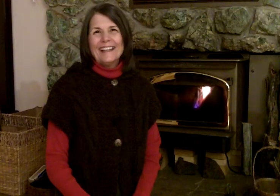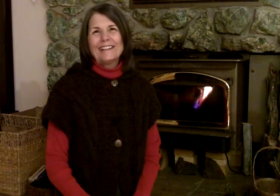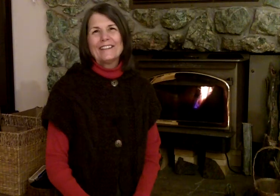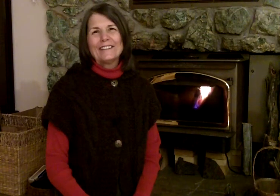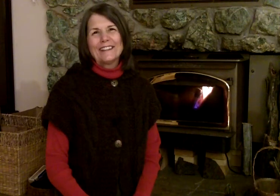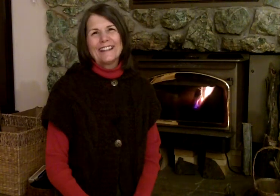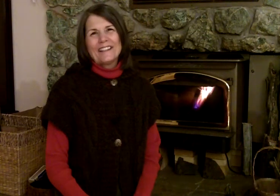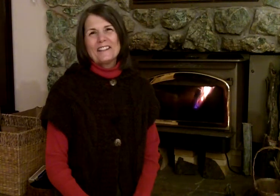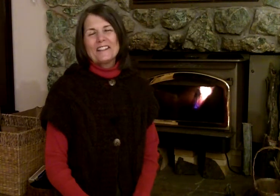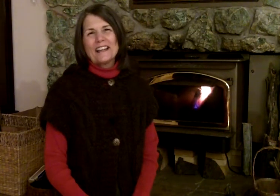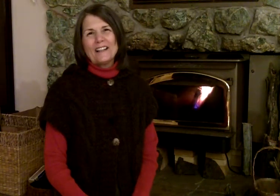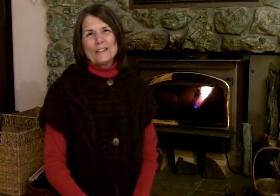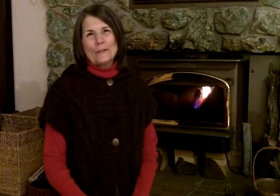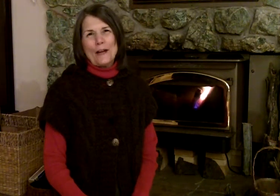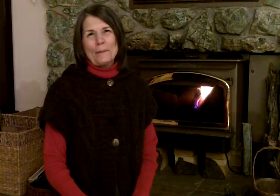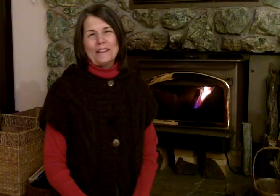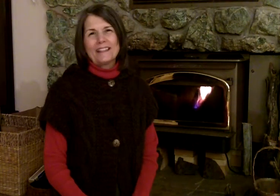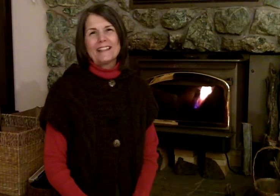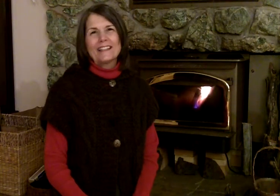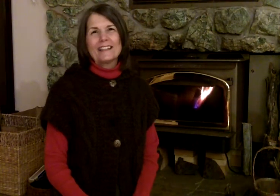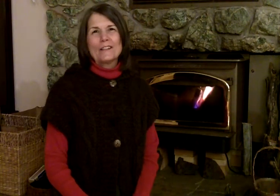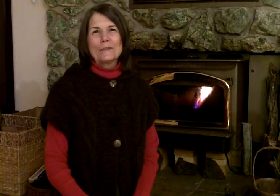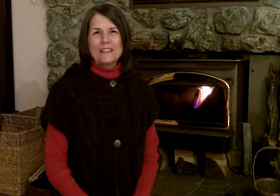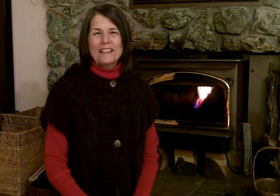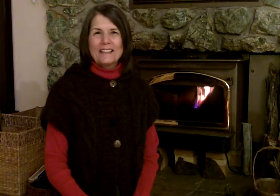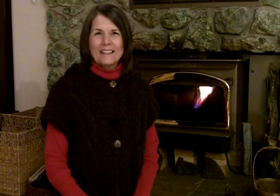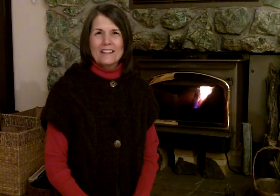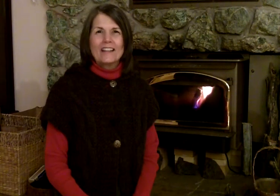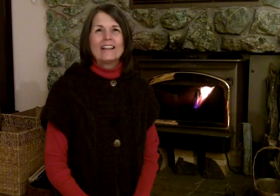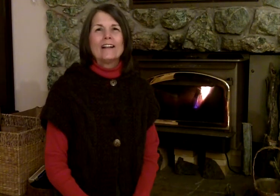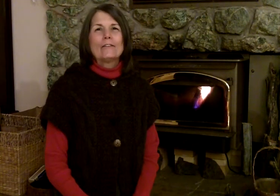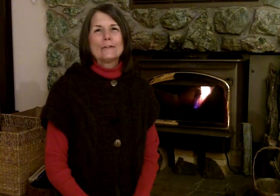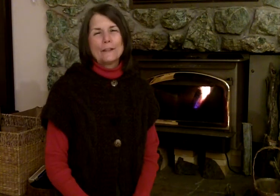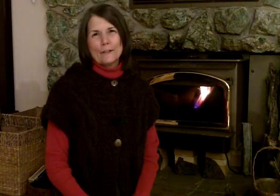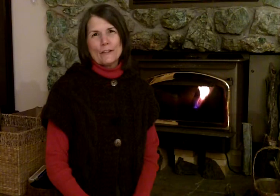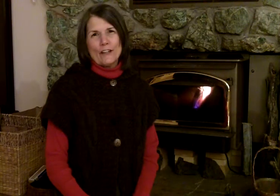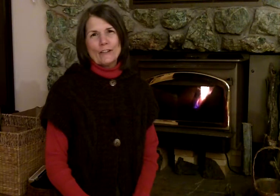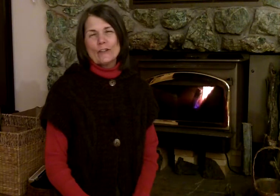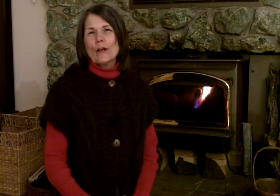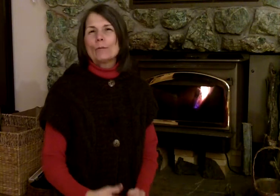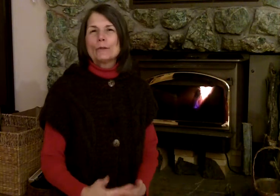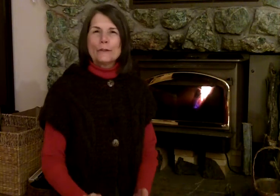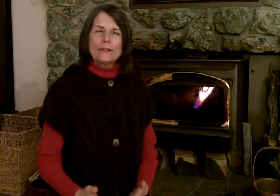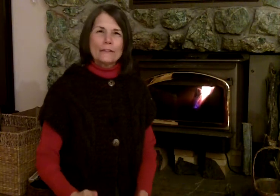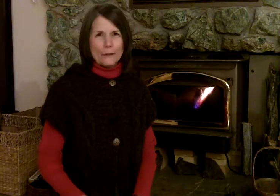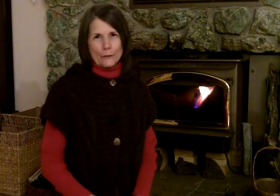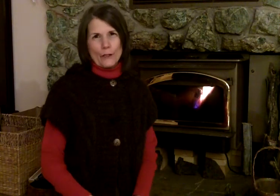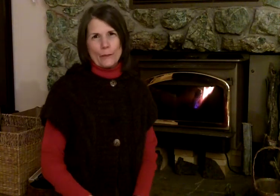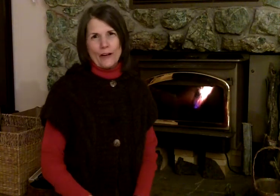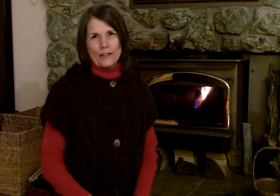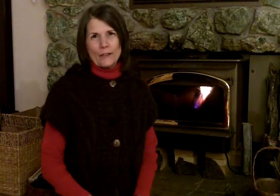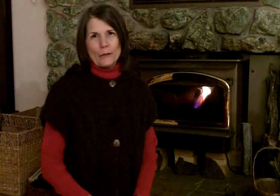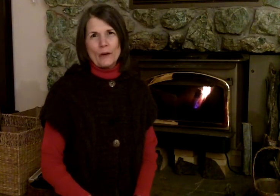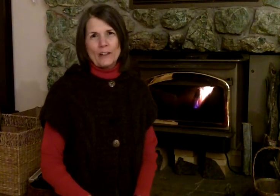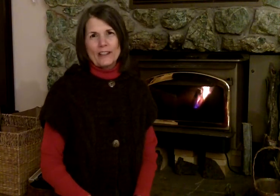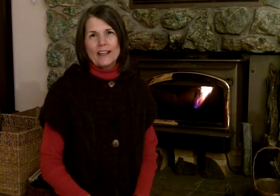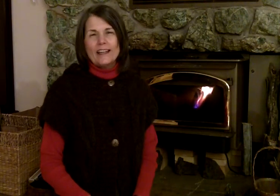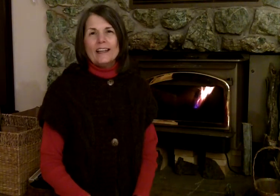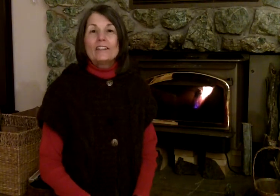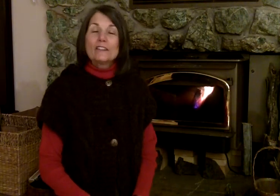Hello, this is Alison Rapp, and today is day 26 of our video challenge to help you get the Feldenkrais practice you want. And